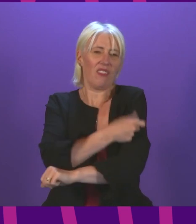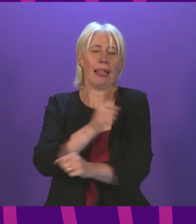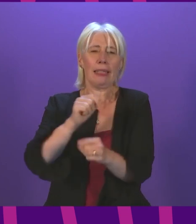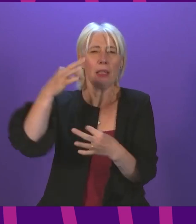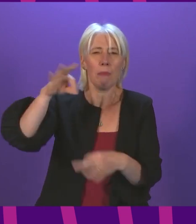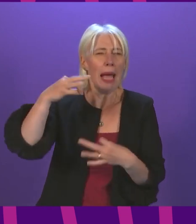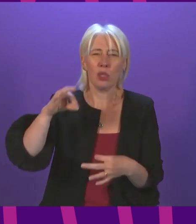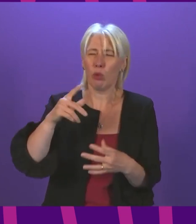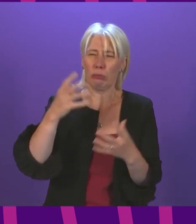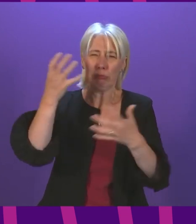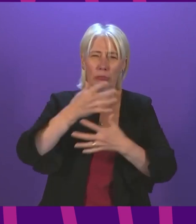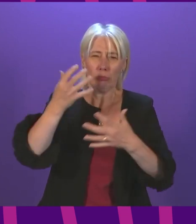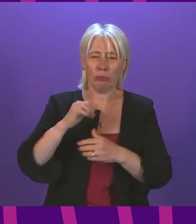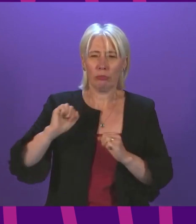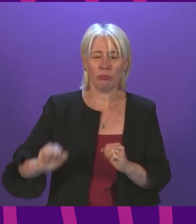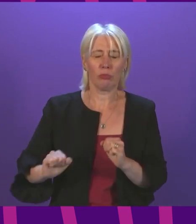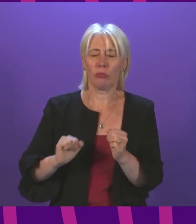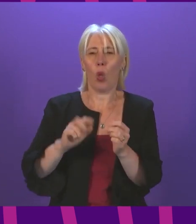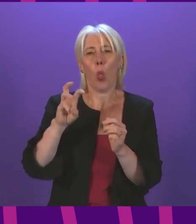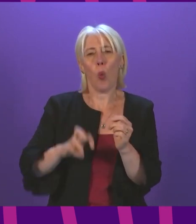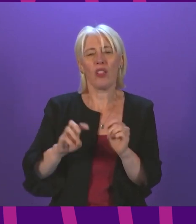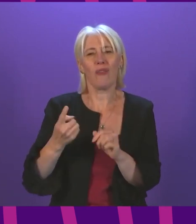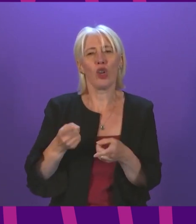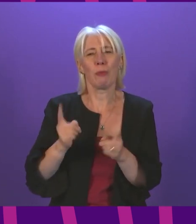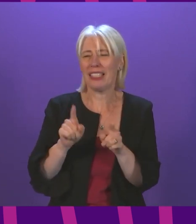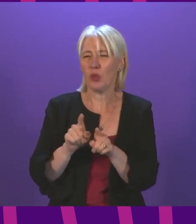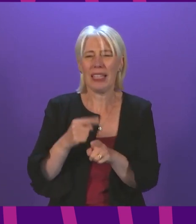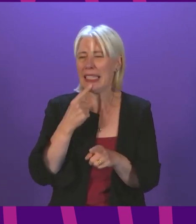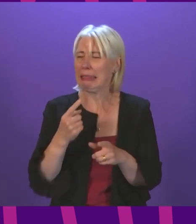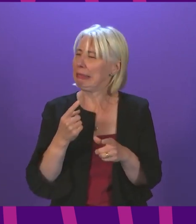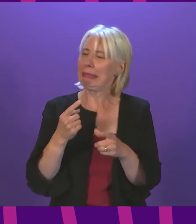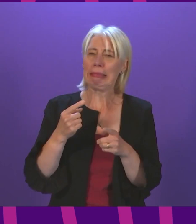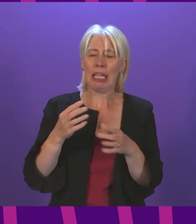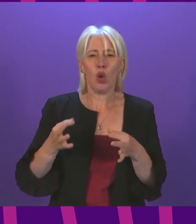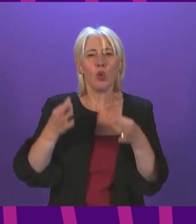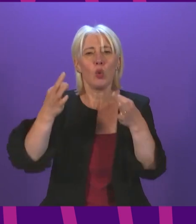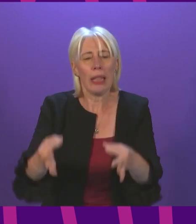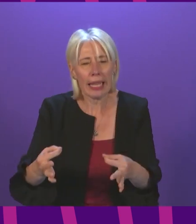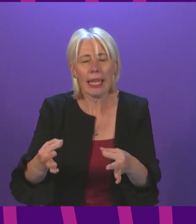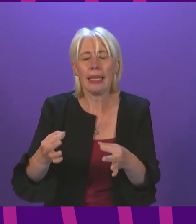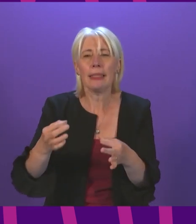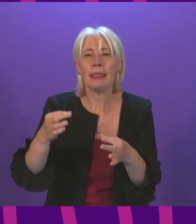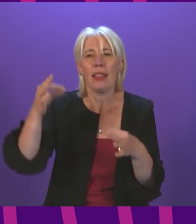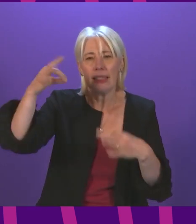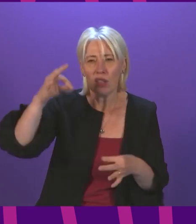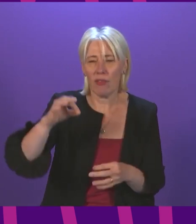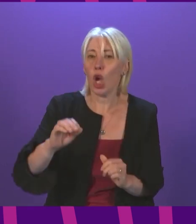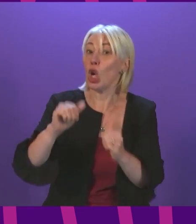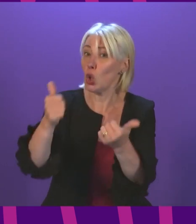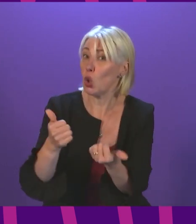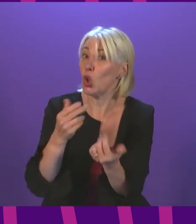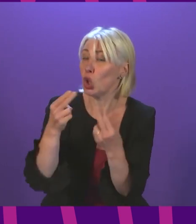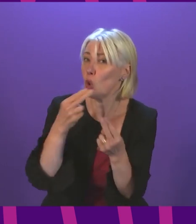this week by the Wales First Minister Martin Drakeford the delay to implementing vaccine passports is welcome but issues still remain